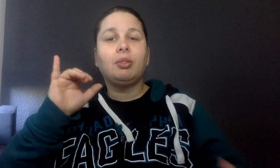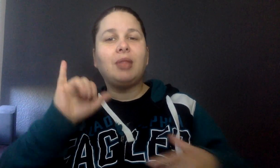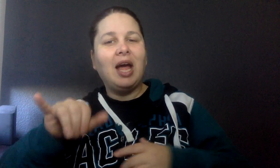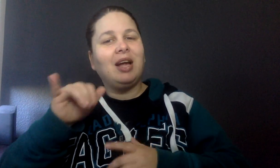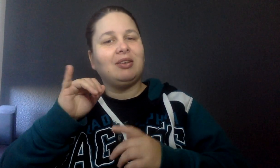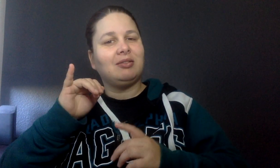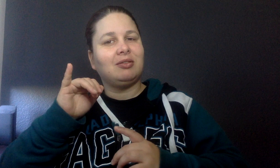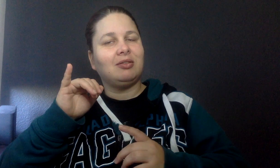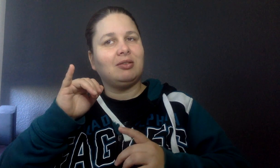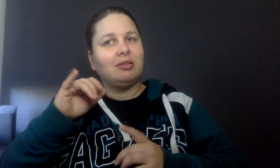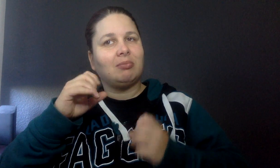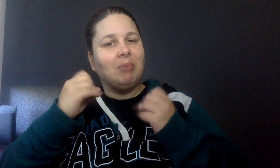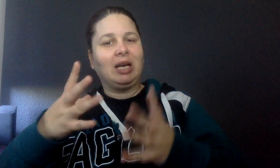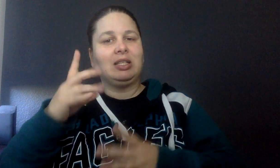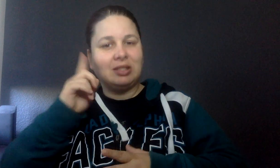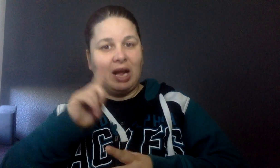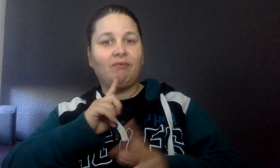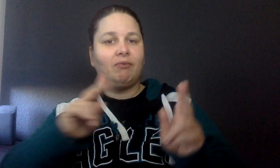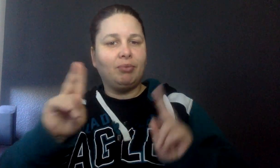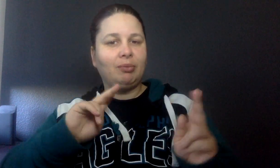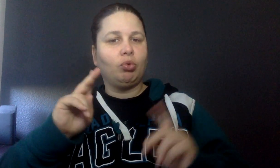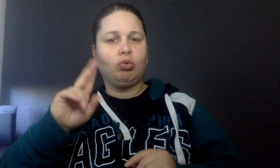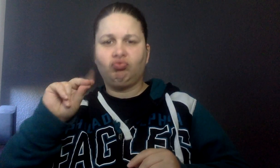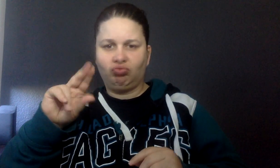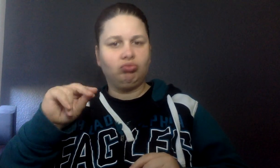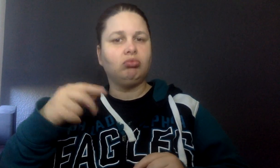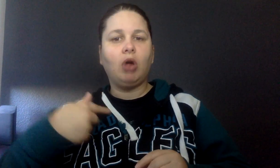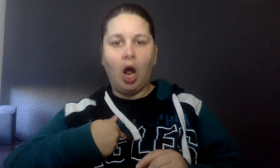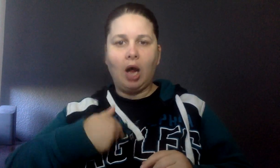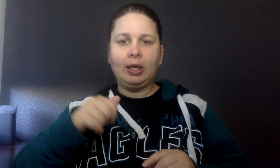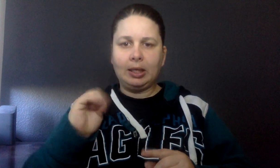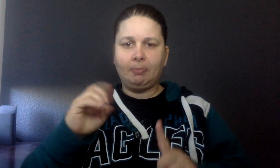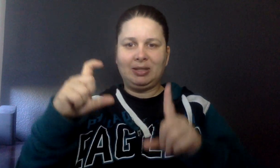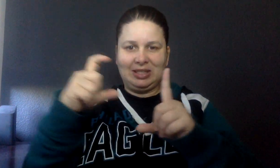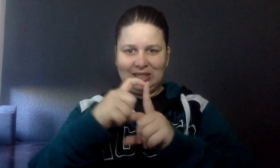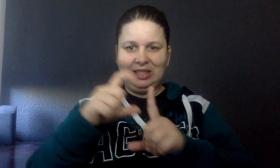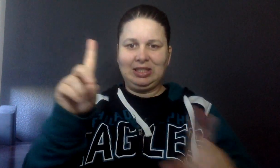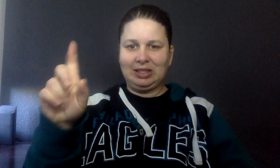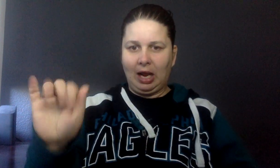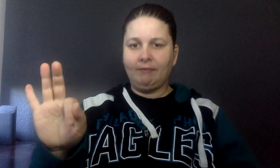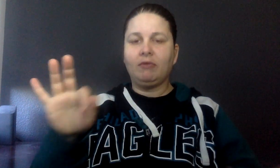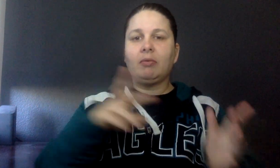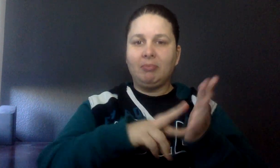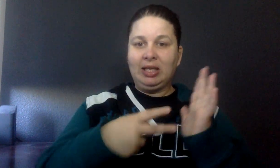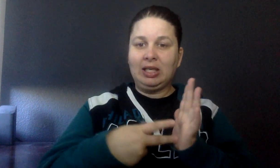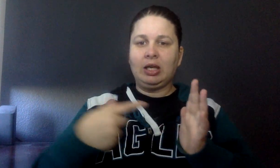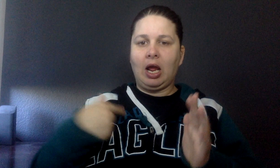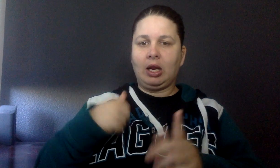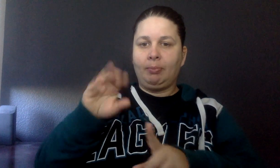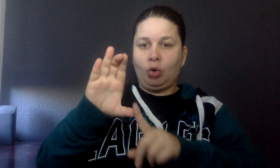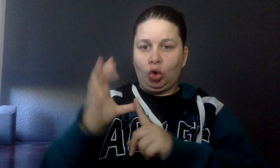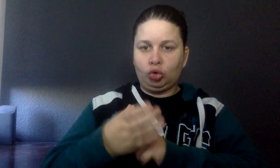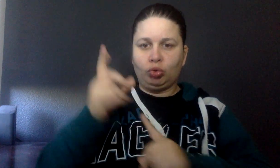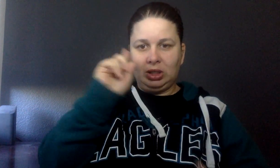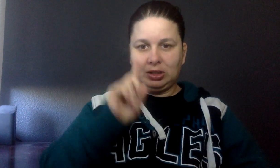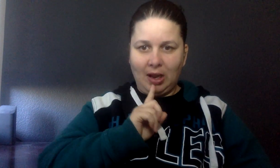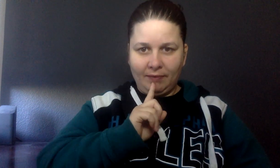That many deaf people, I am being deaf. Meaning, I am personally deaf.